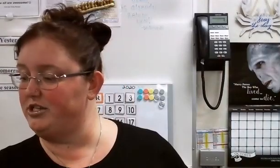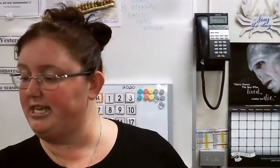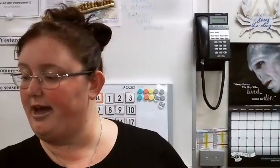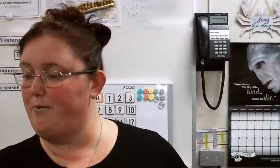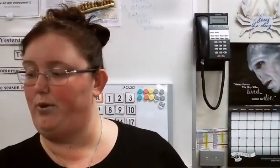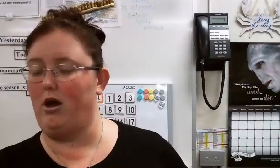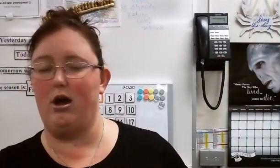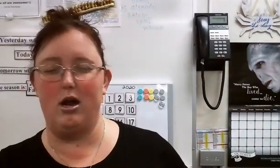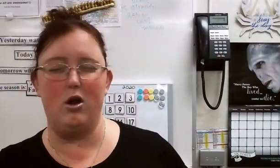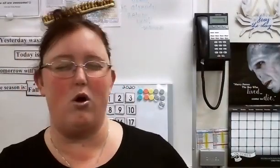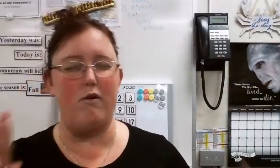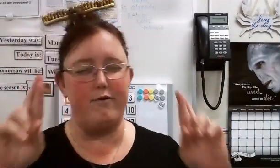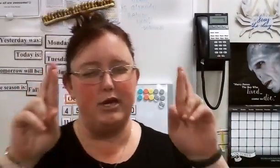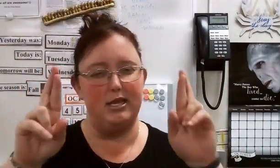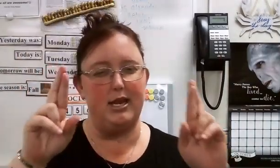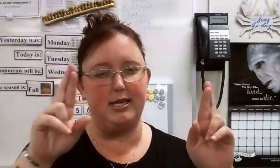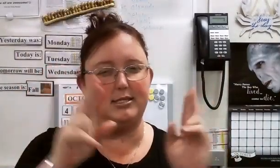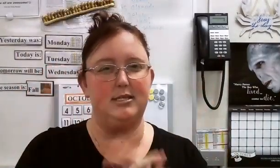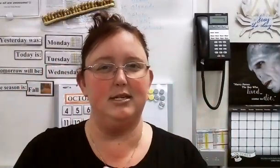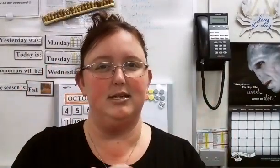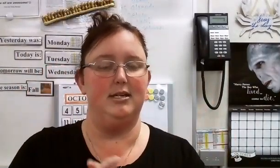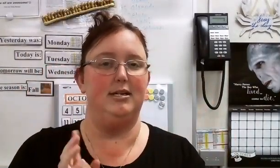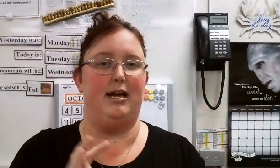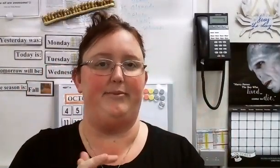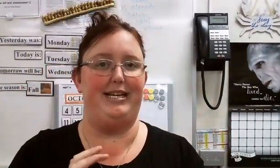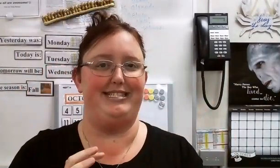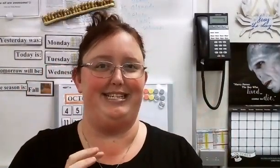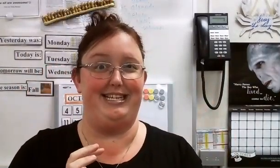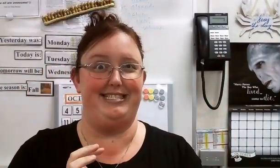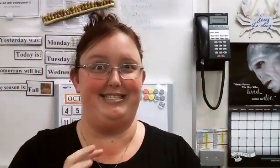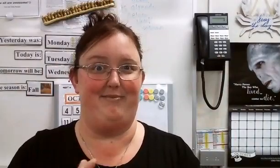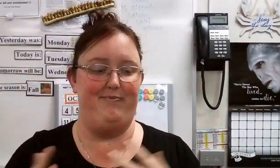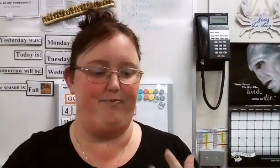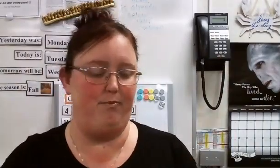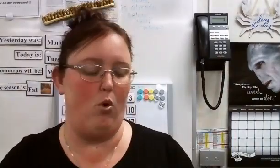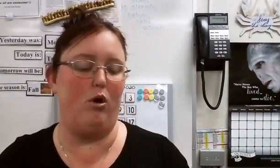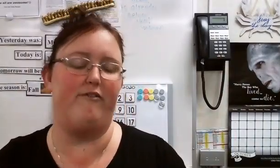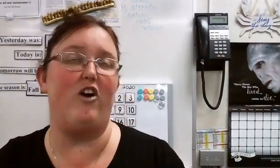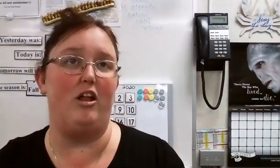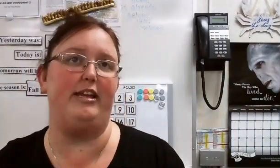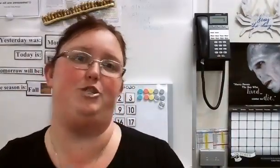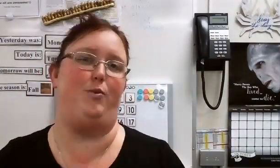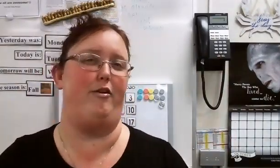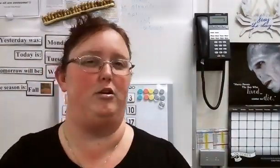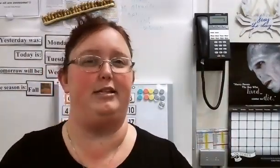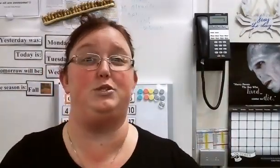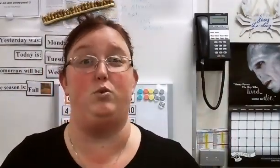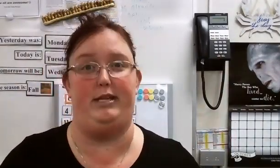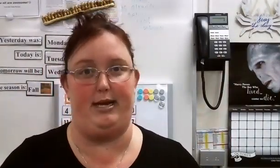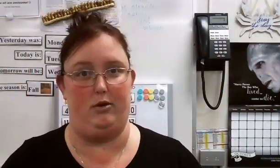just yet, we are hopefully in the next couple days going to get some more fall-ish weather, at least cooling down.